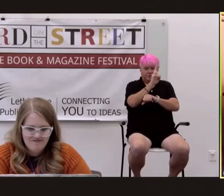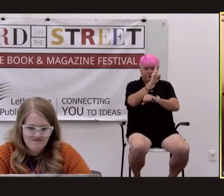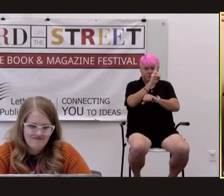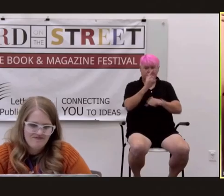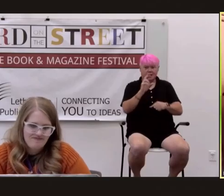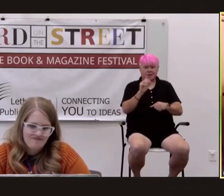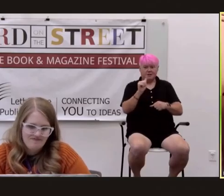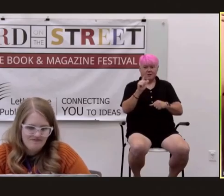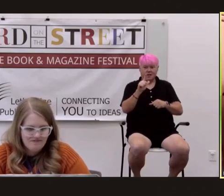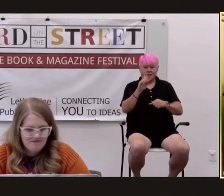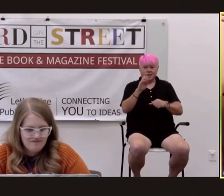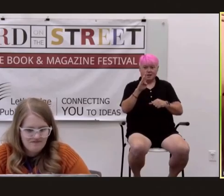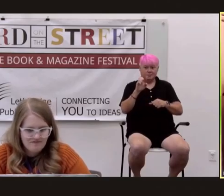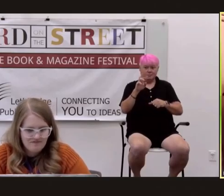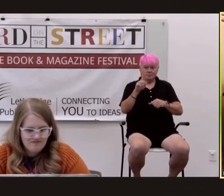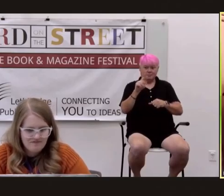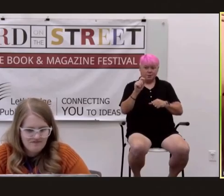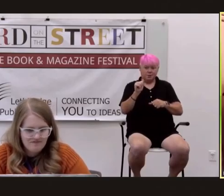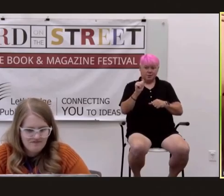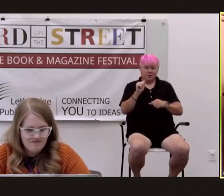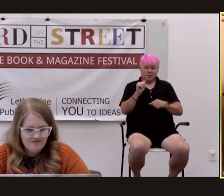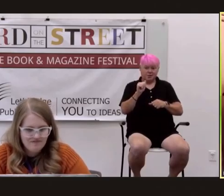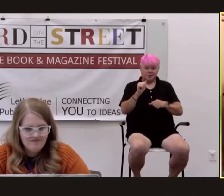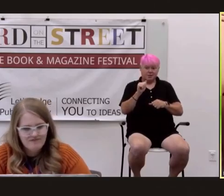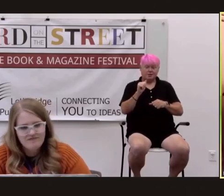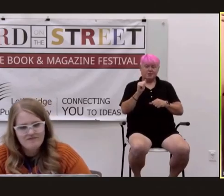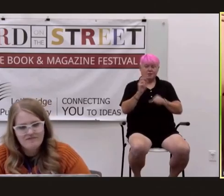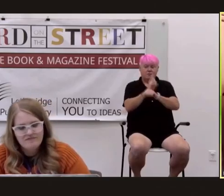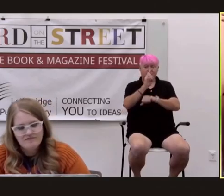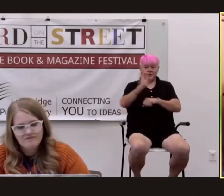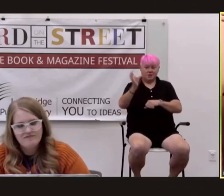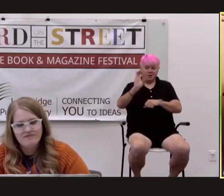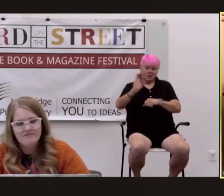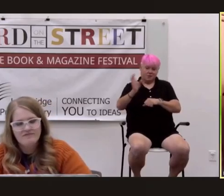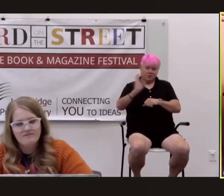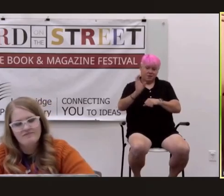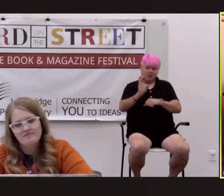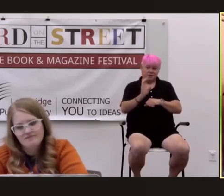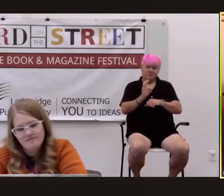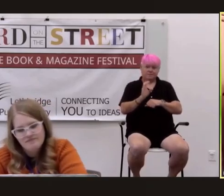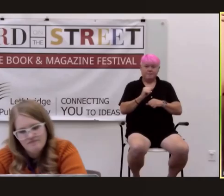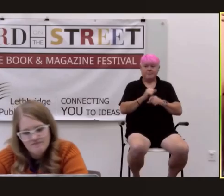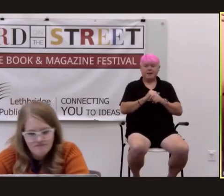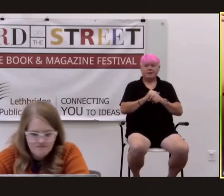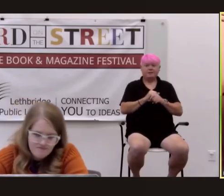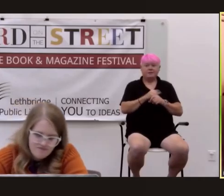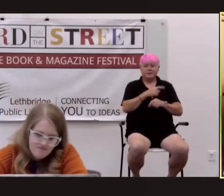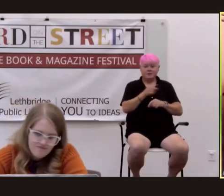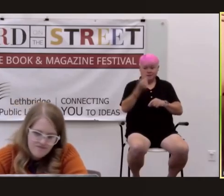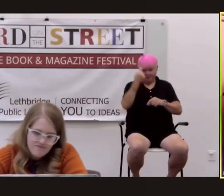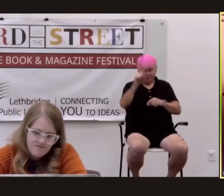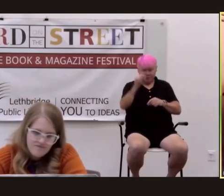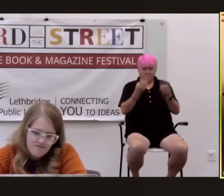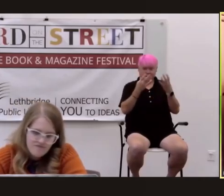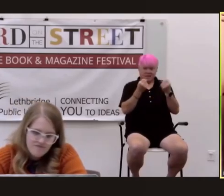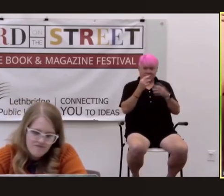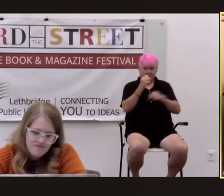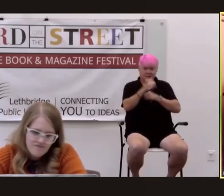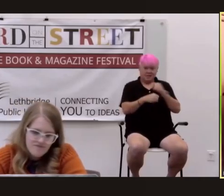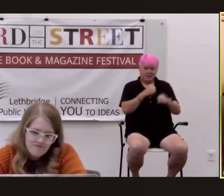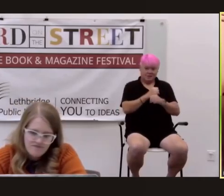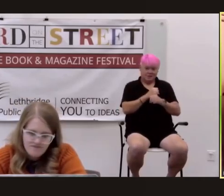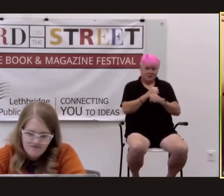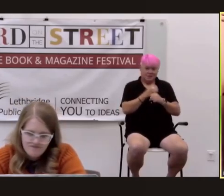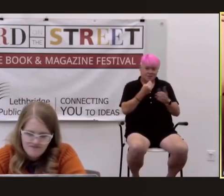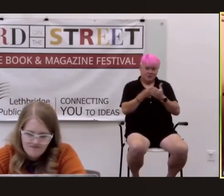and sorry the university of calgary i should say in calgary was uh there for many years and then was bought